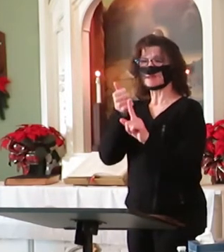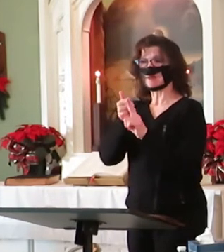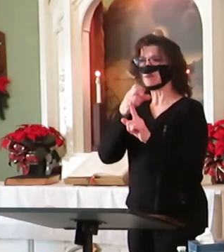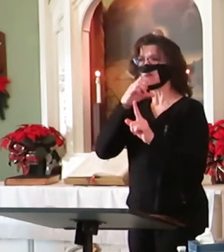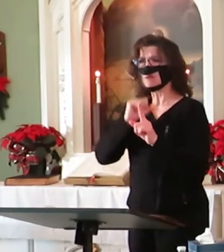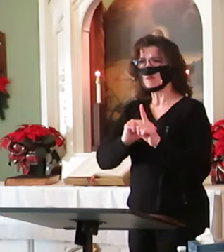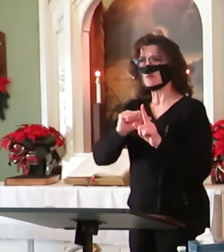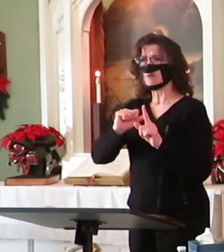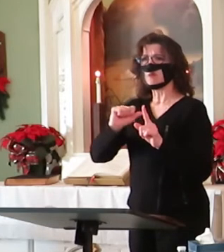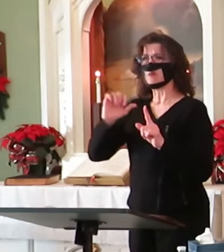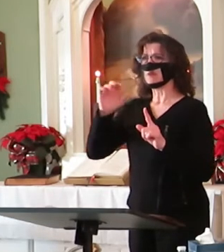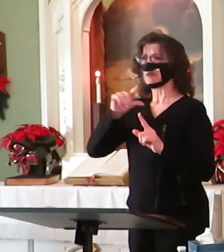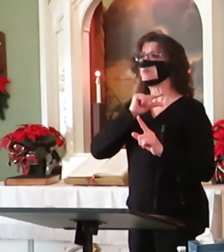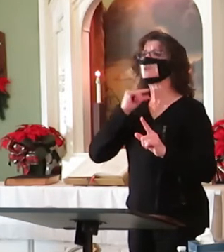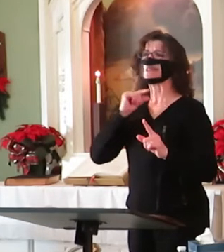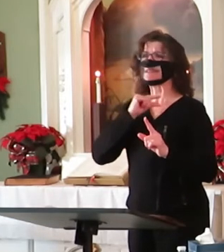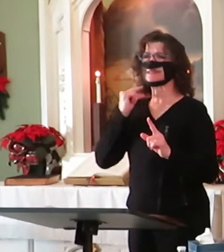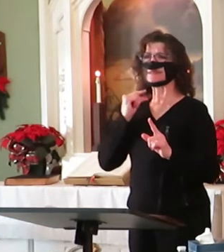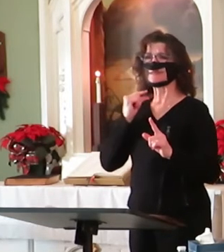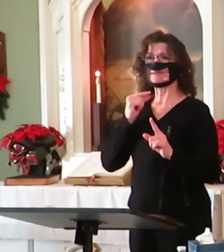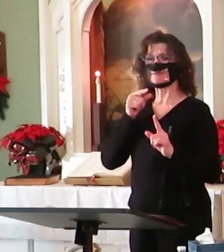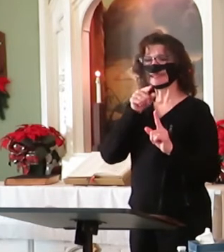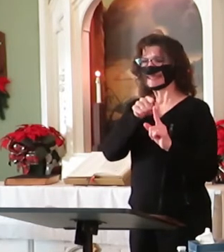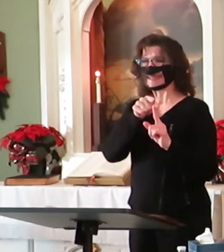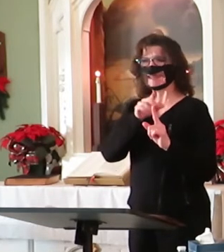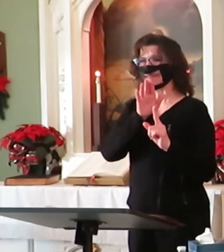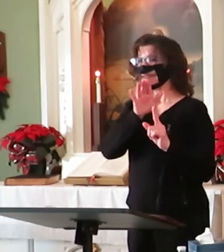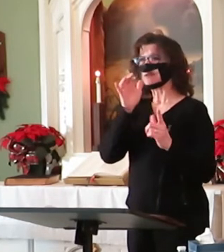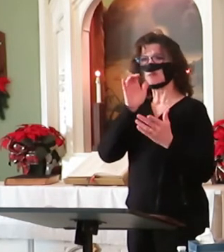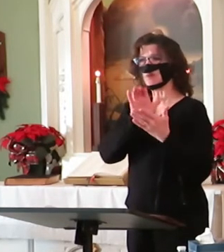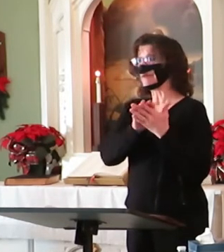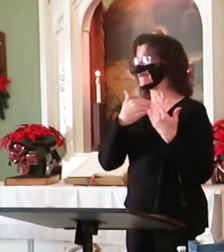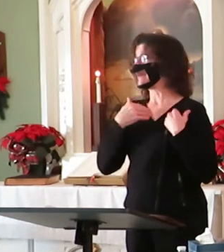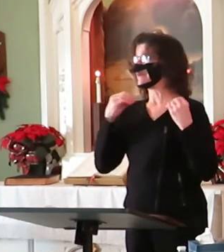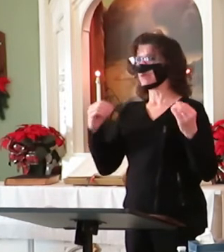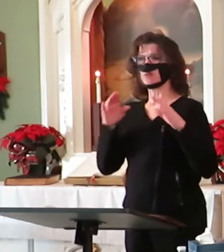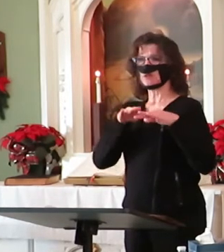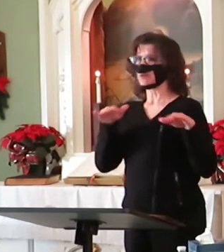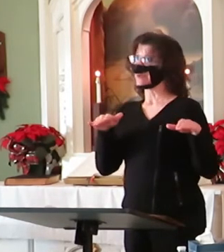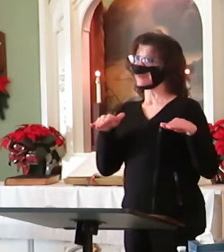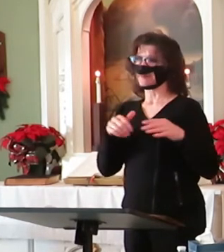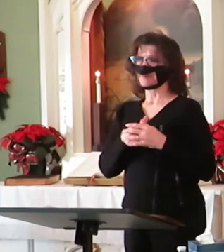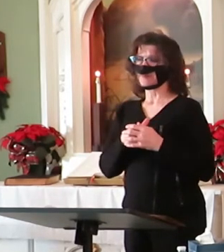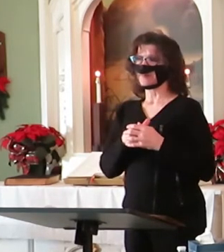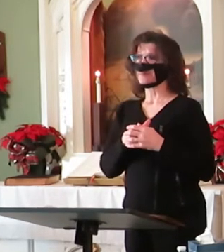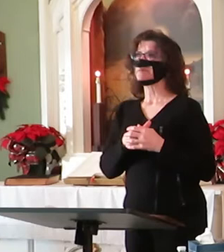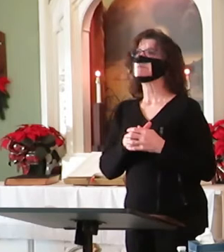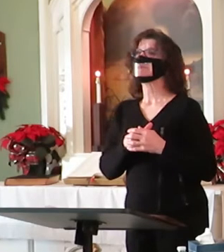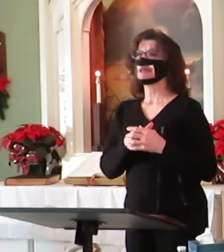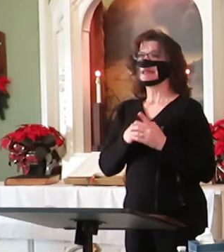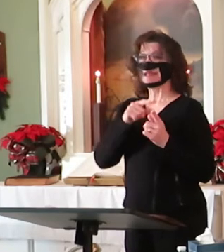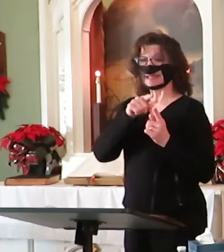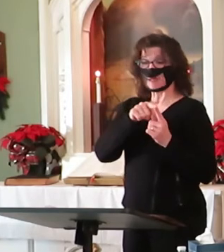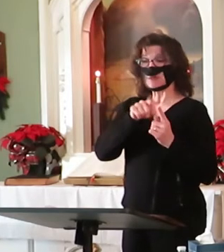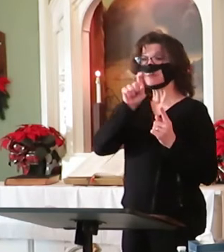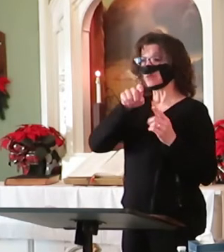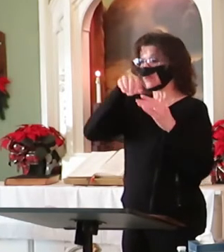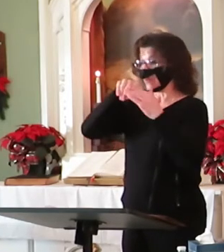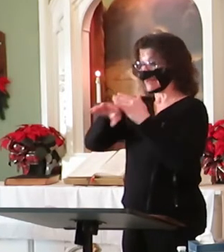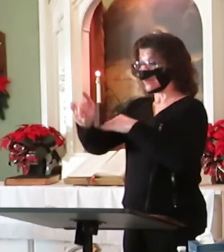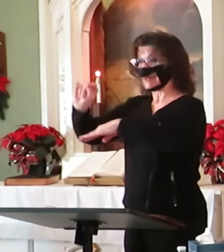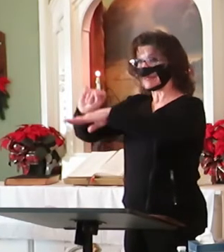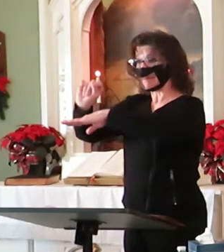Elizabeth were childless. Then came the day that he was chosen to enter the temple and to burn incense,